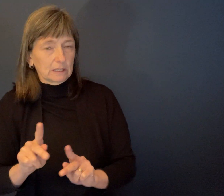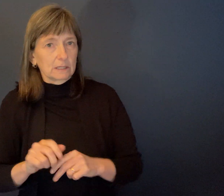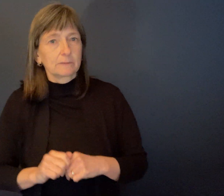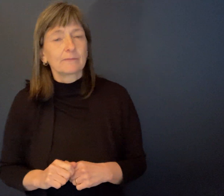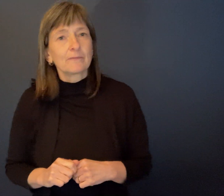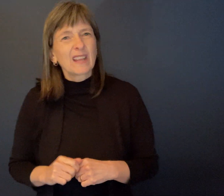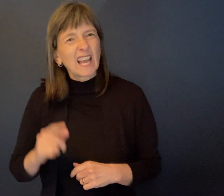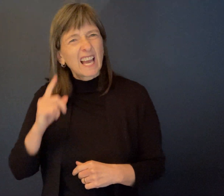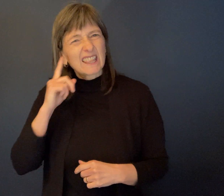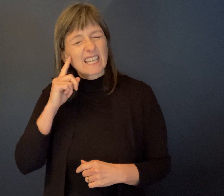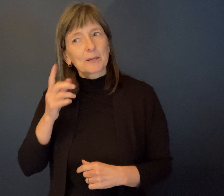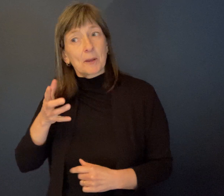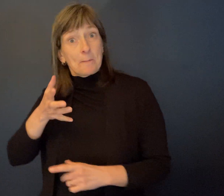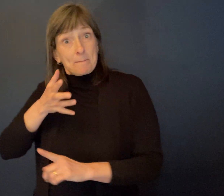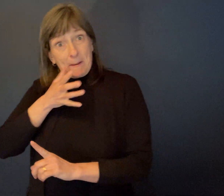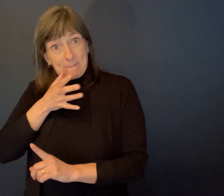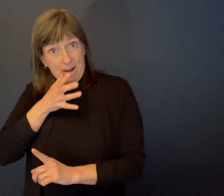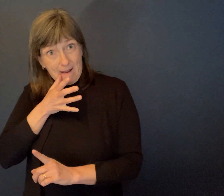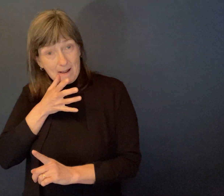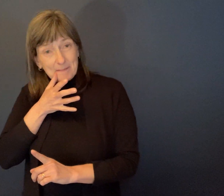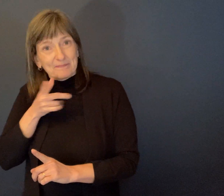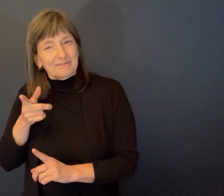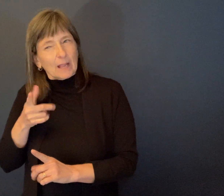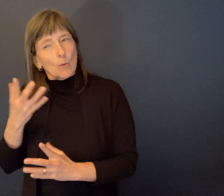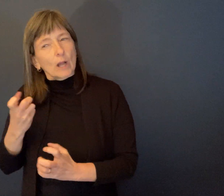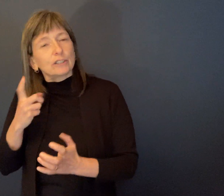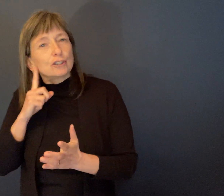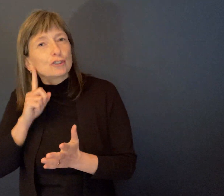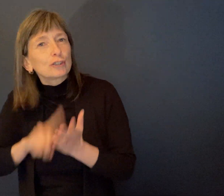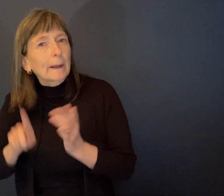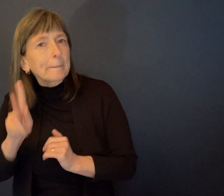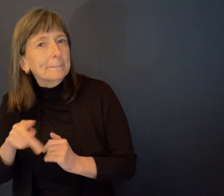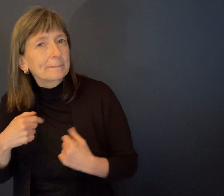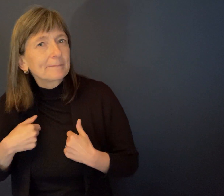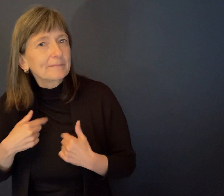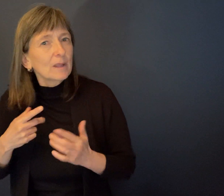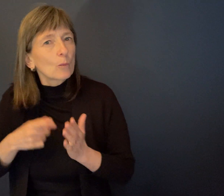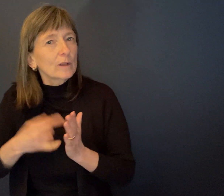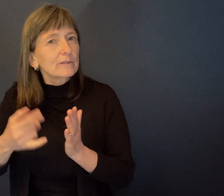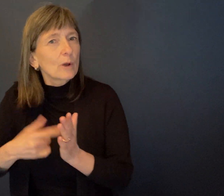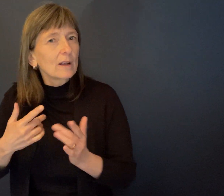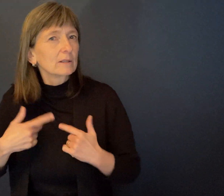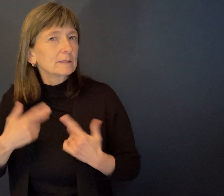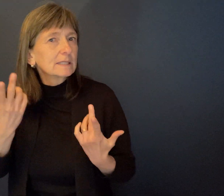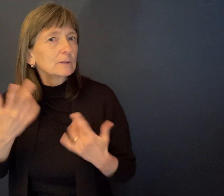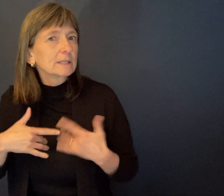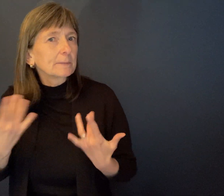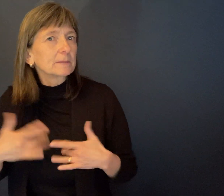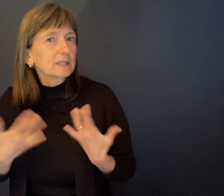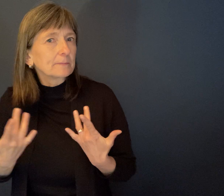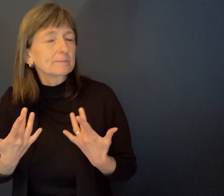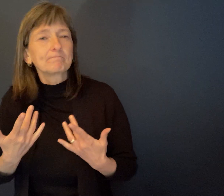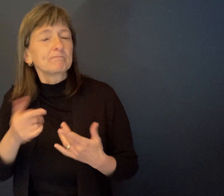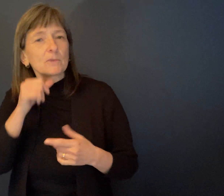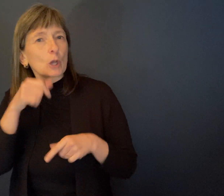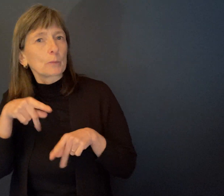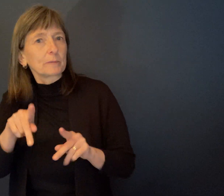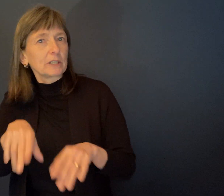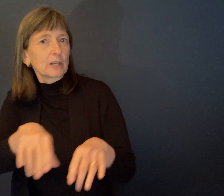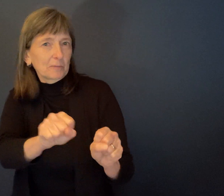my biological mom being able to check in from time to time to see what's happening with Joanne. That's, that's my story. I like to believe that